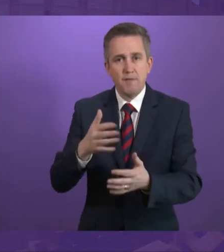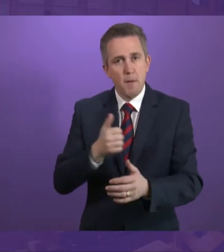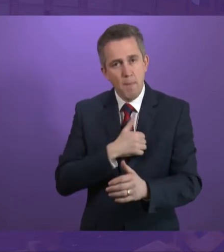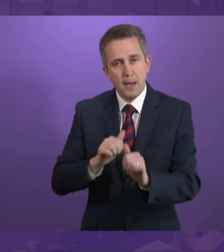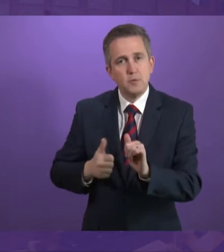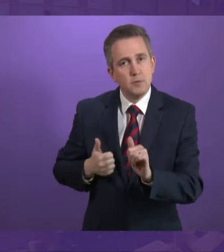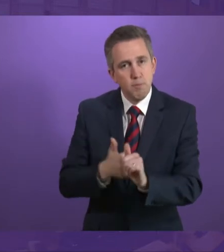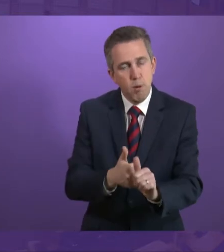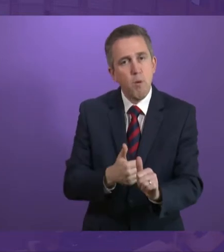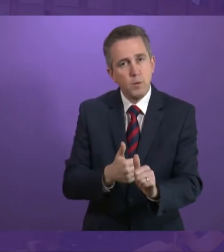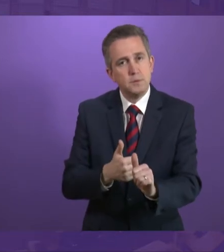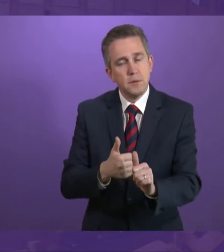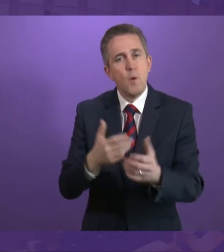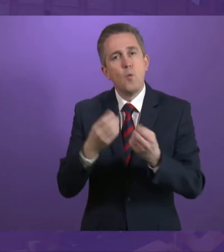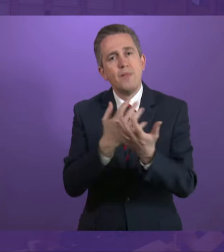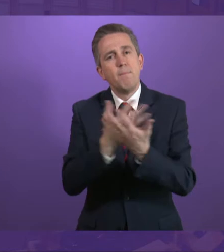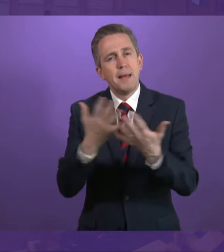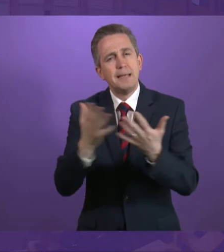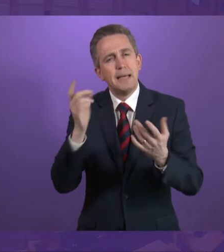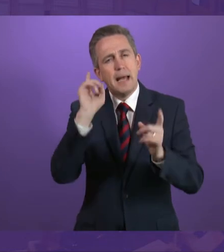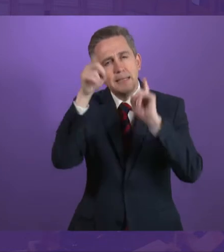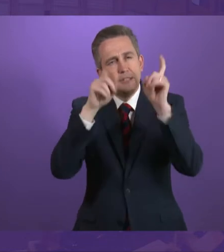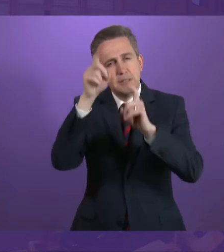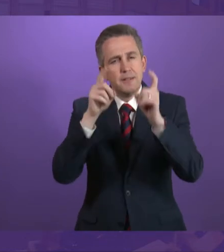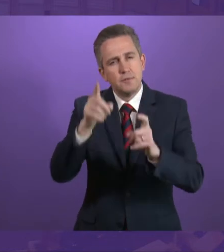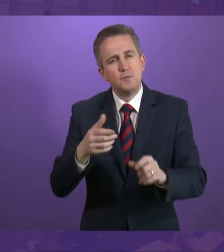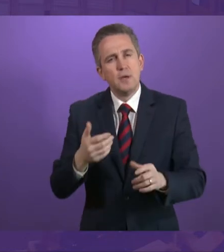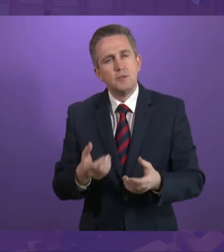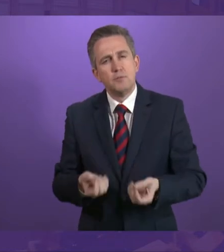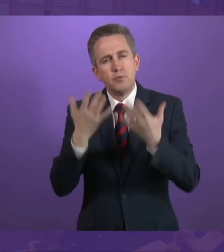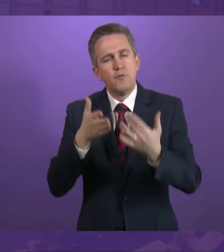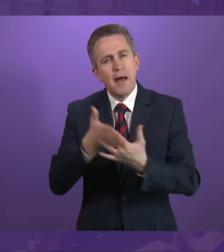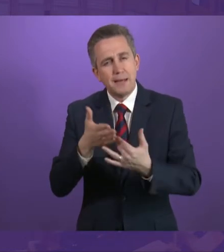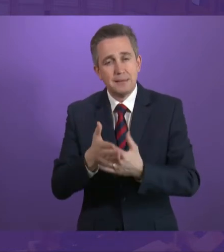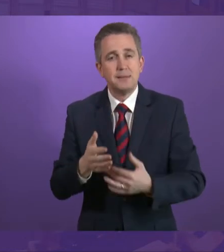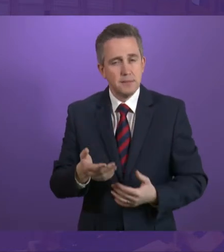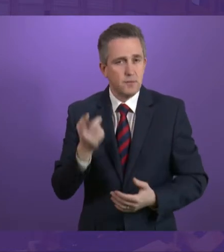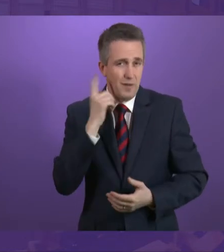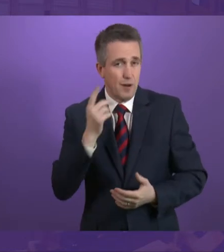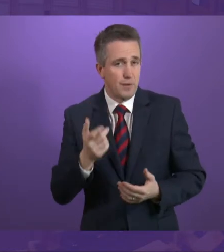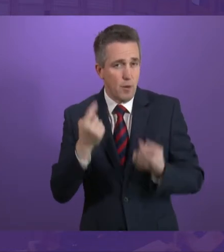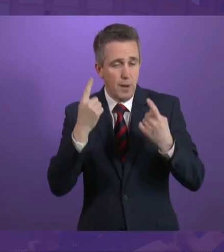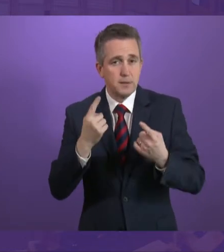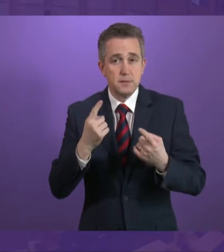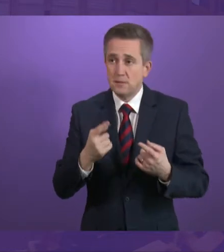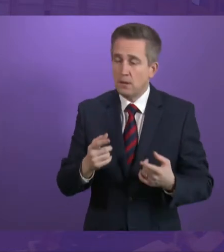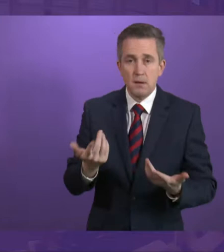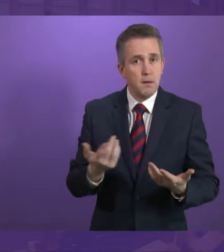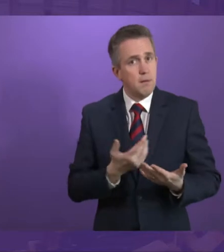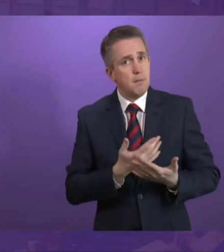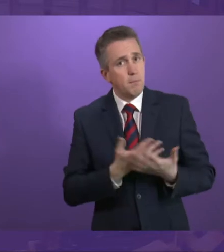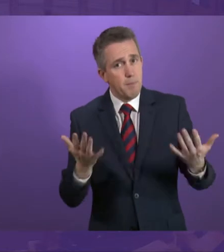many of these fantastic initiatives. People in Scotland only have to attend a GP or private hearing advisor